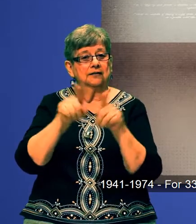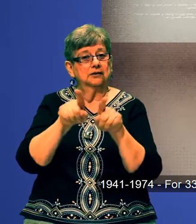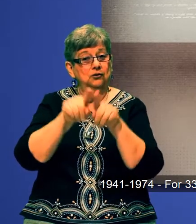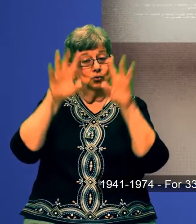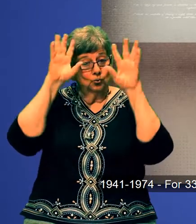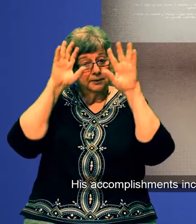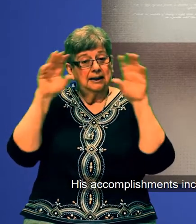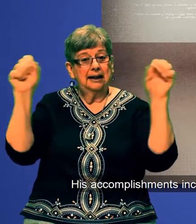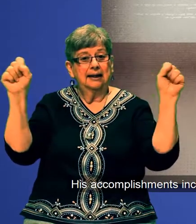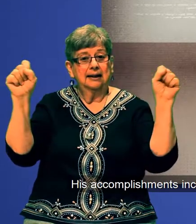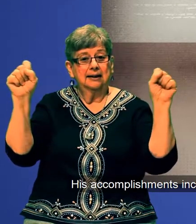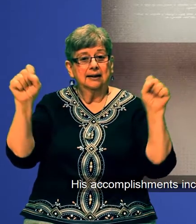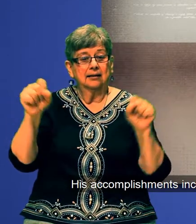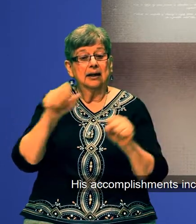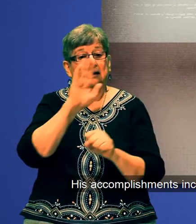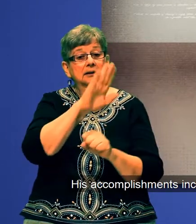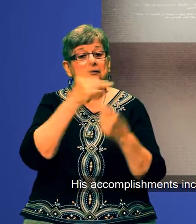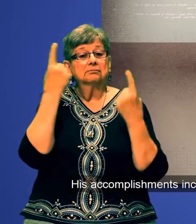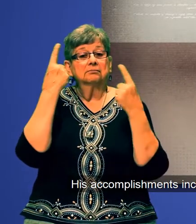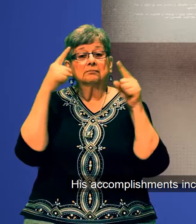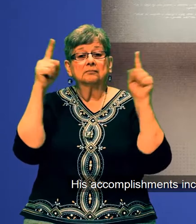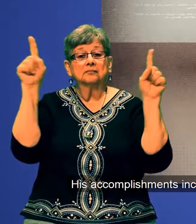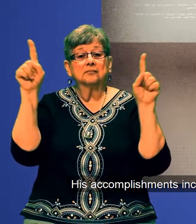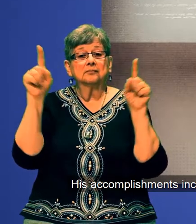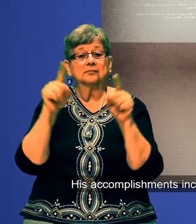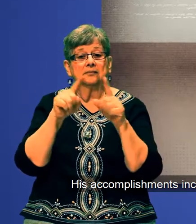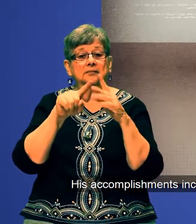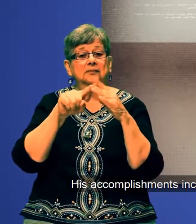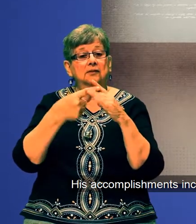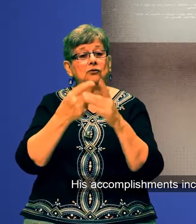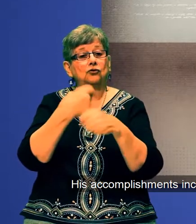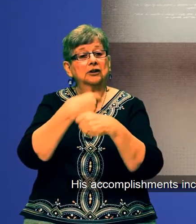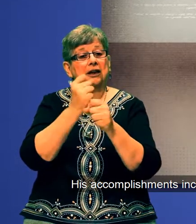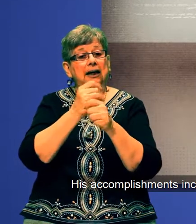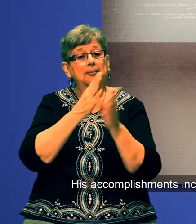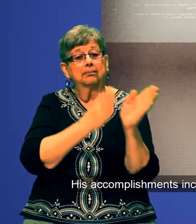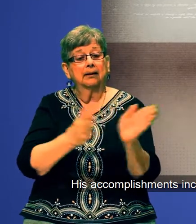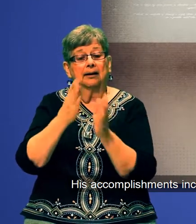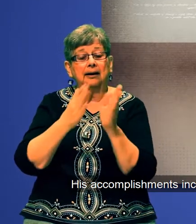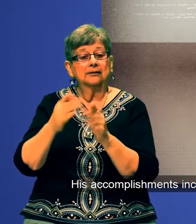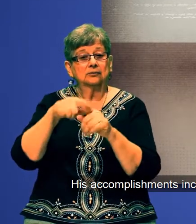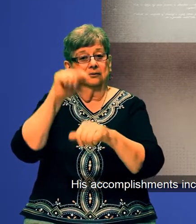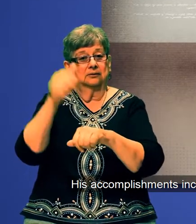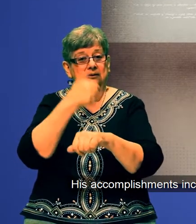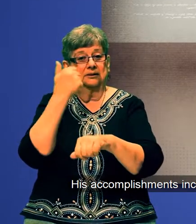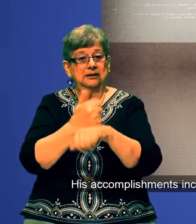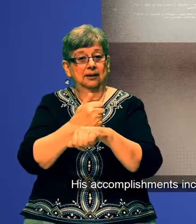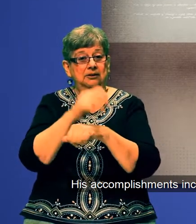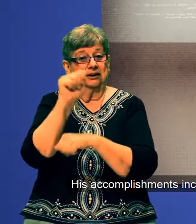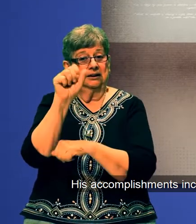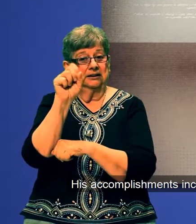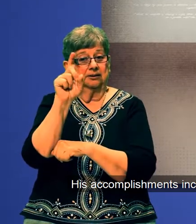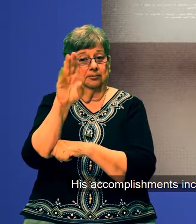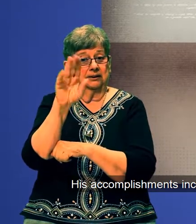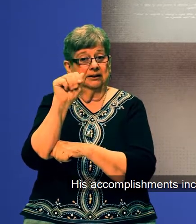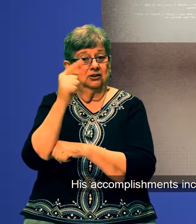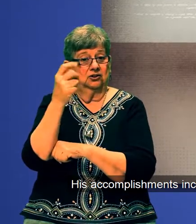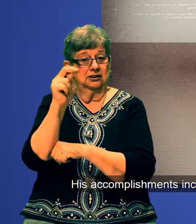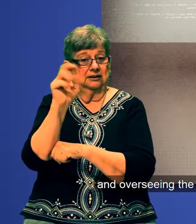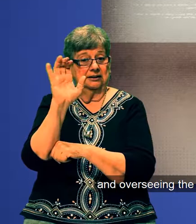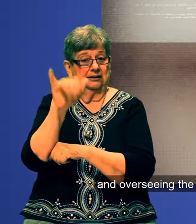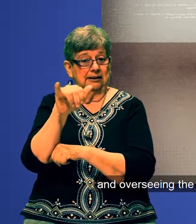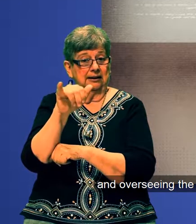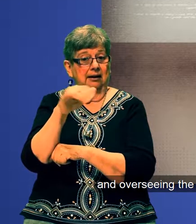His accomplishments include creating a plan for establishing the ASDB agency in 1965